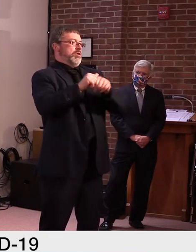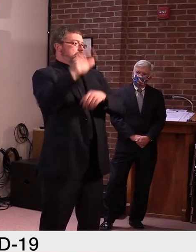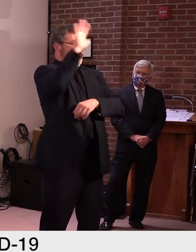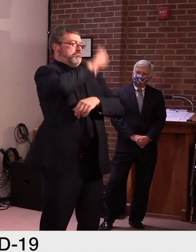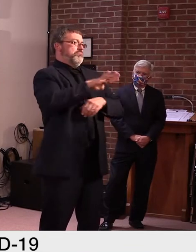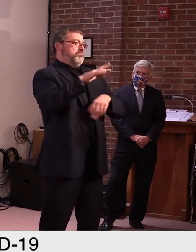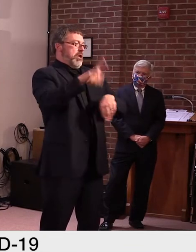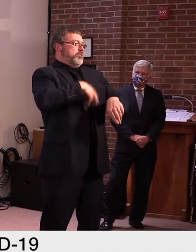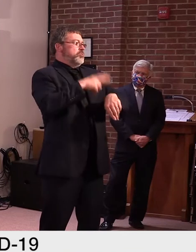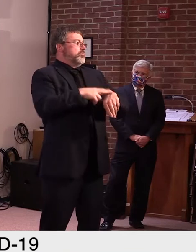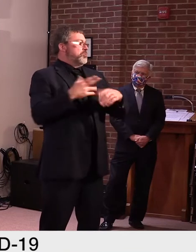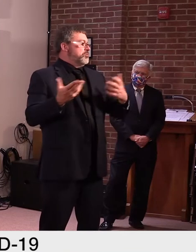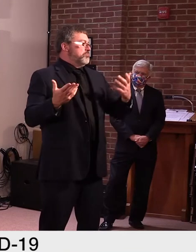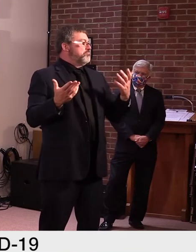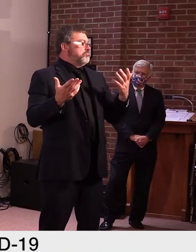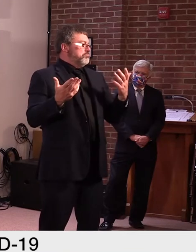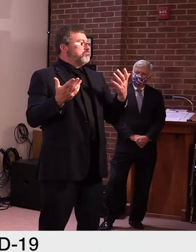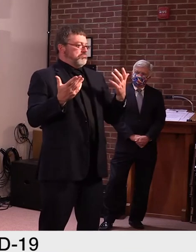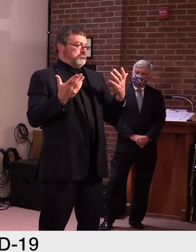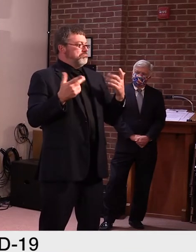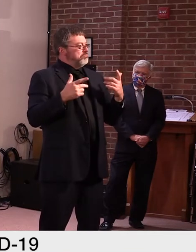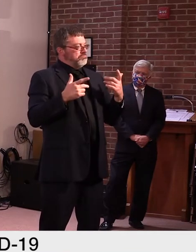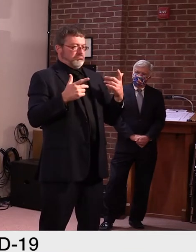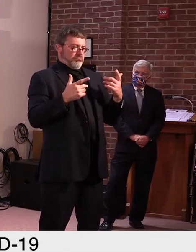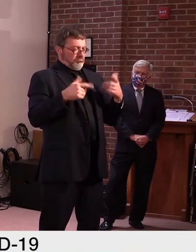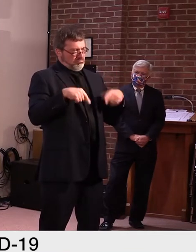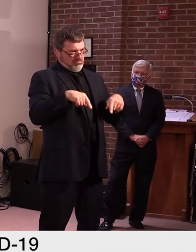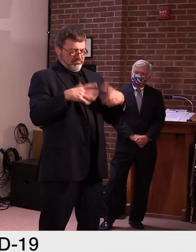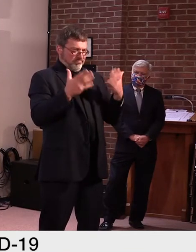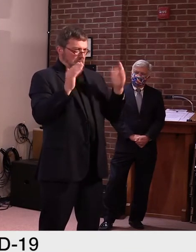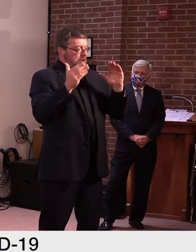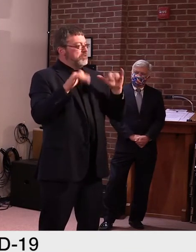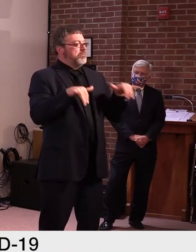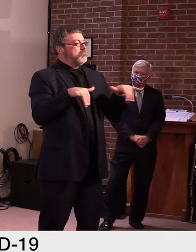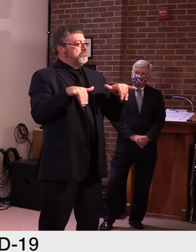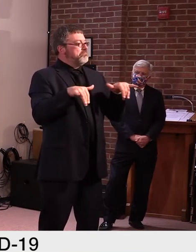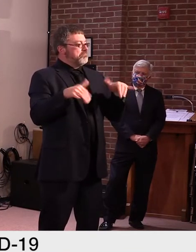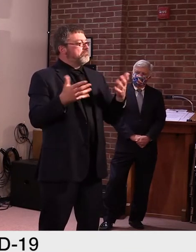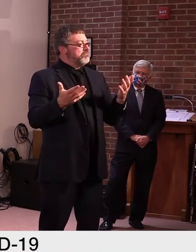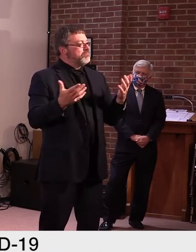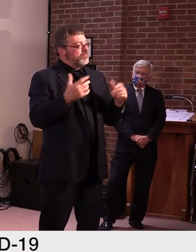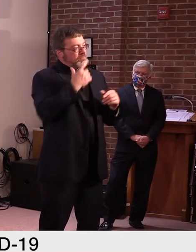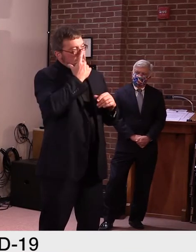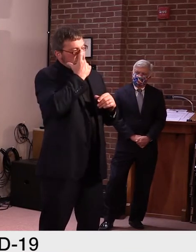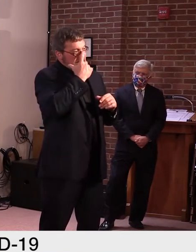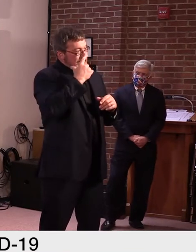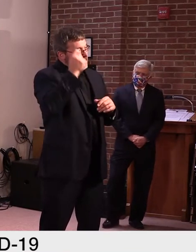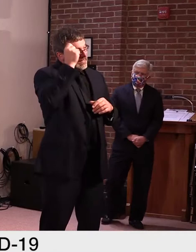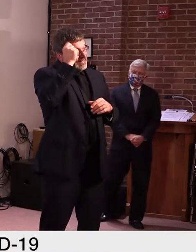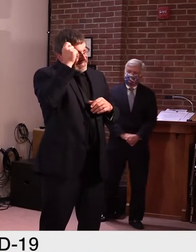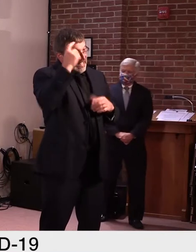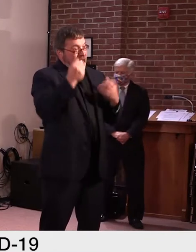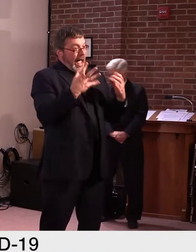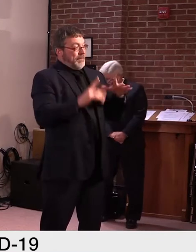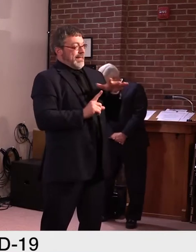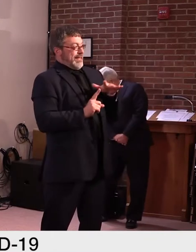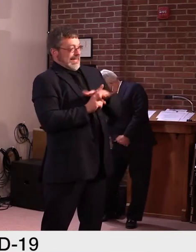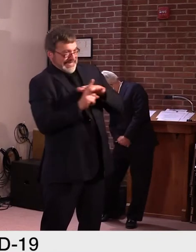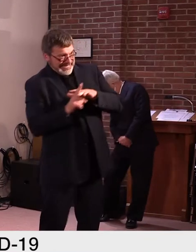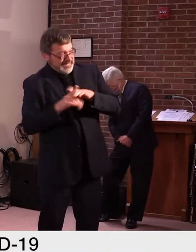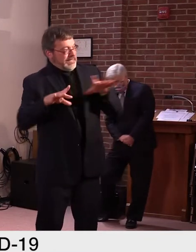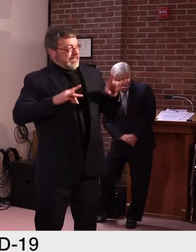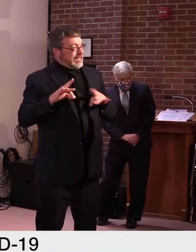across the entire country. And then of course, if you look at just the, um, aggregate number of cases as well on a per capita basis, we're